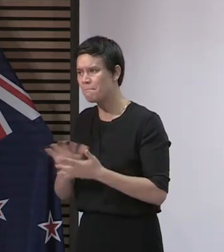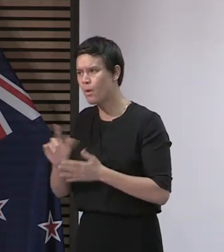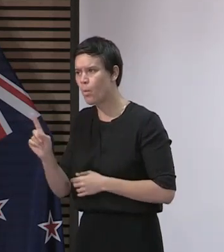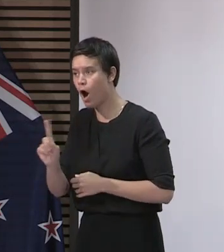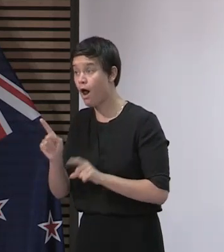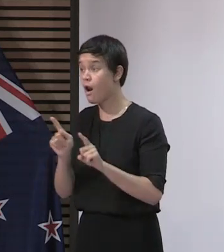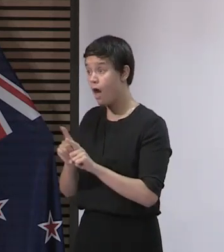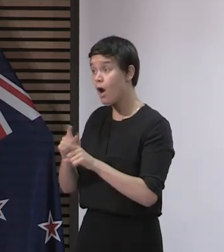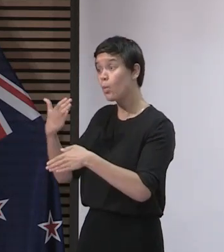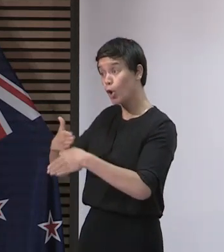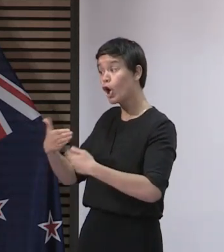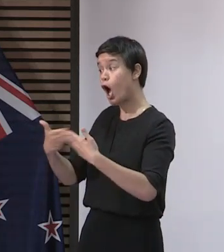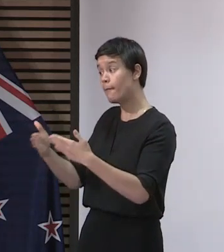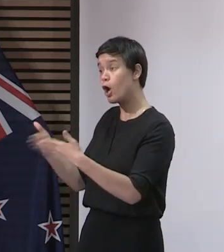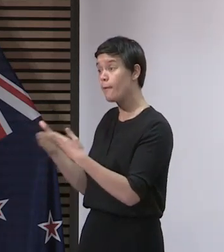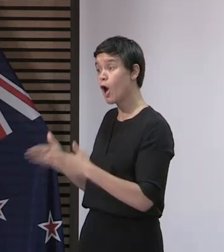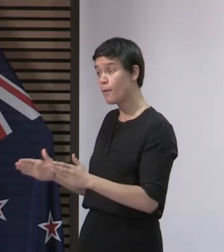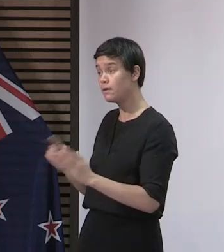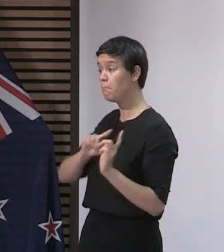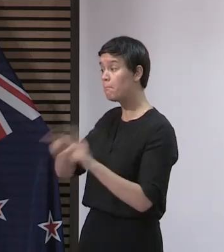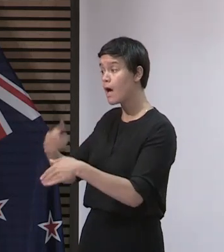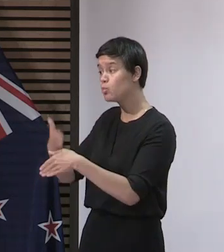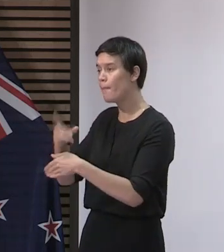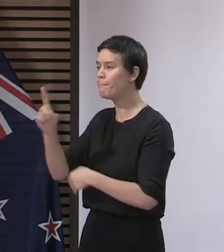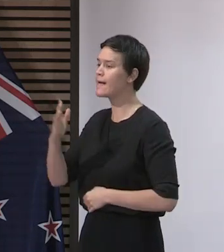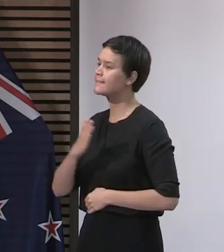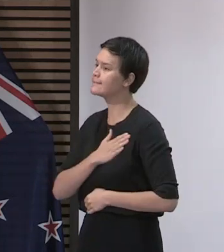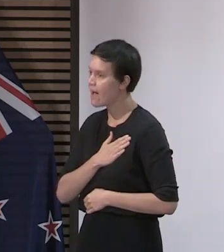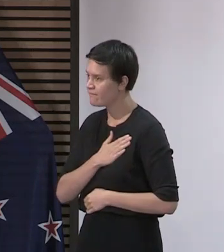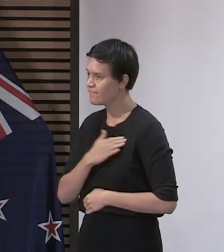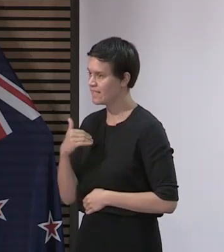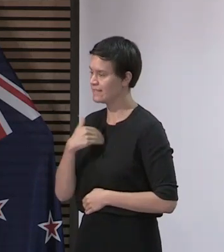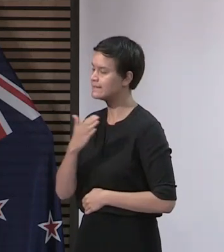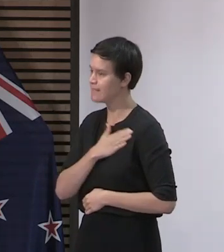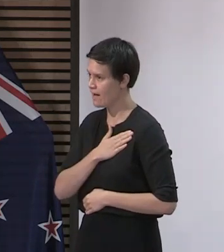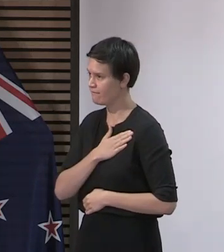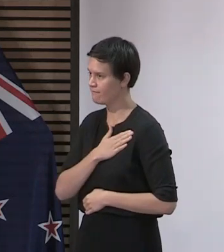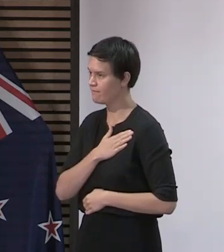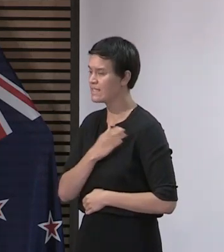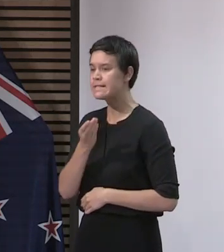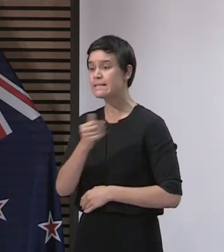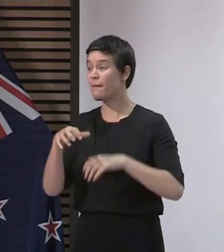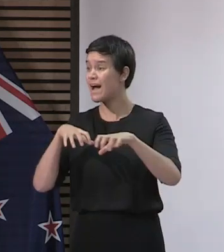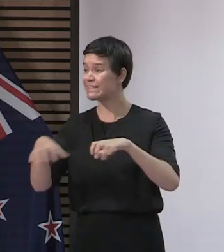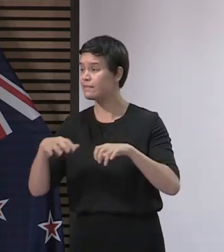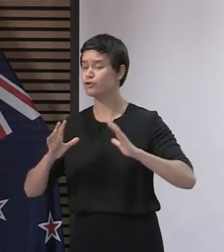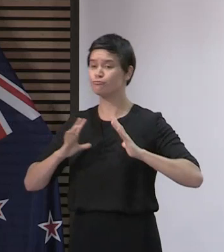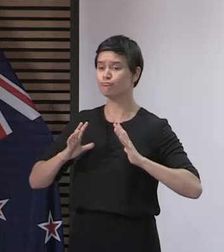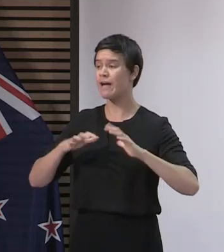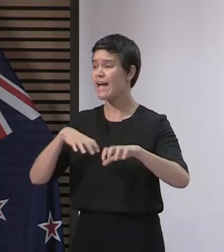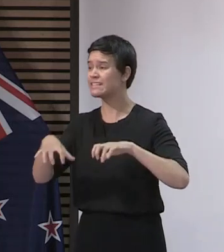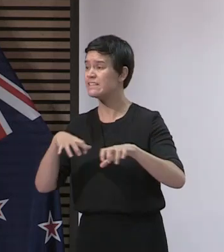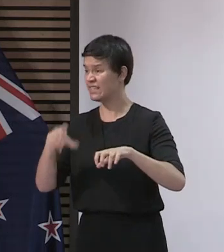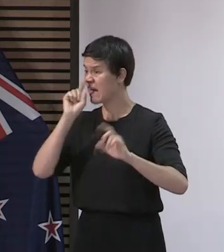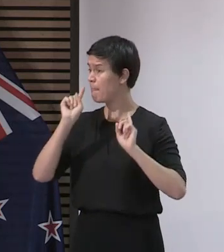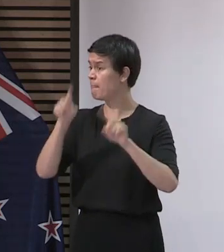enabling more businesses to reopen and allowing some of the recreational activities we have missed in the past four weeks. As